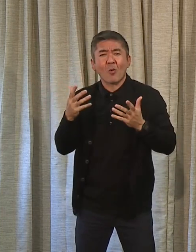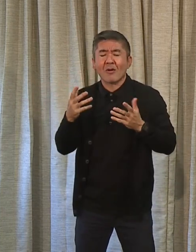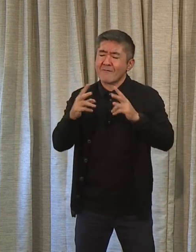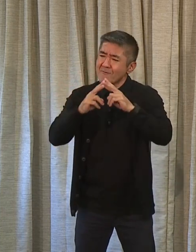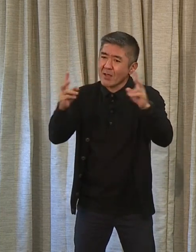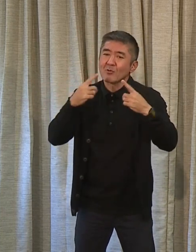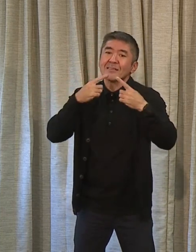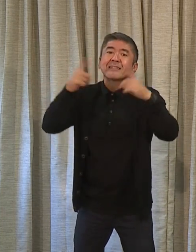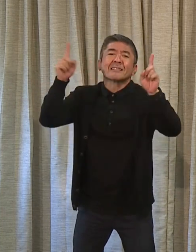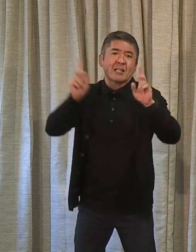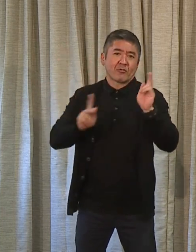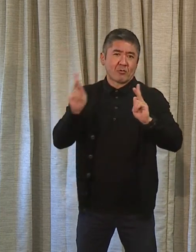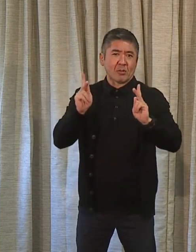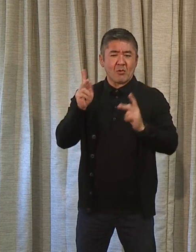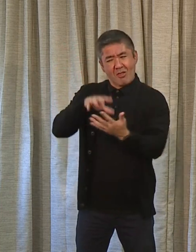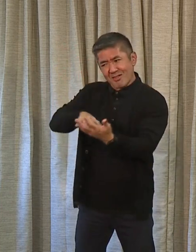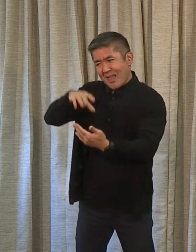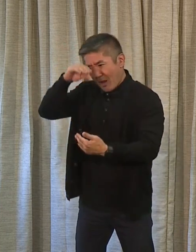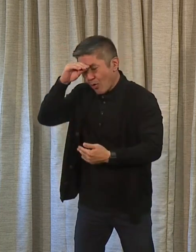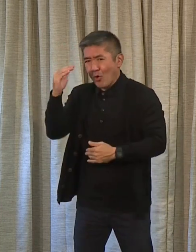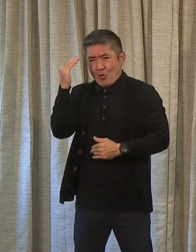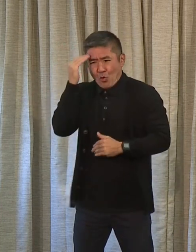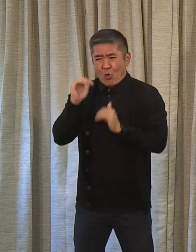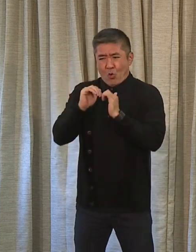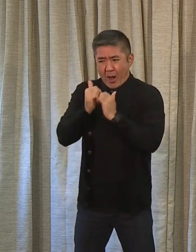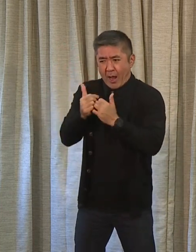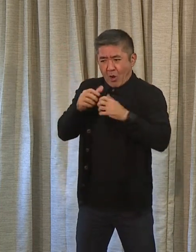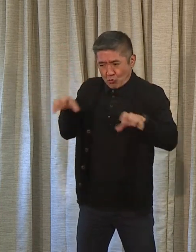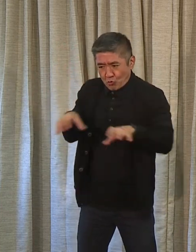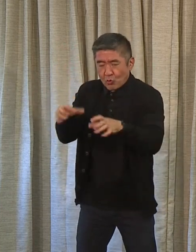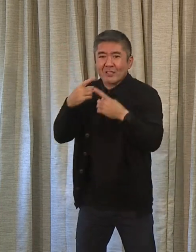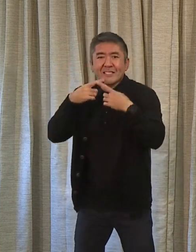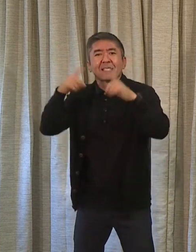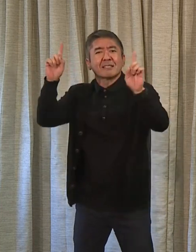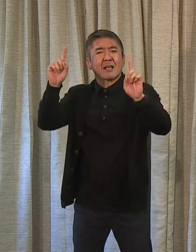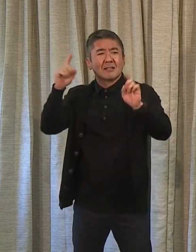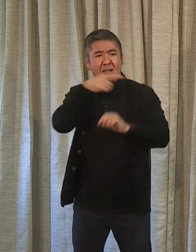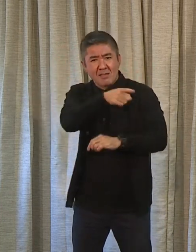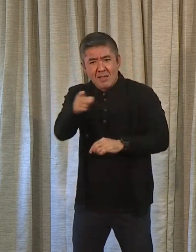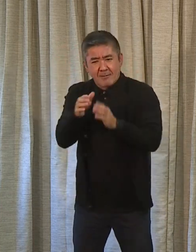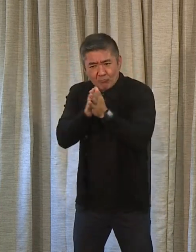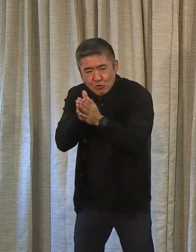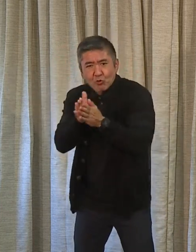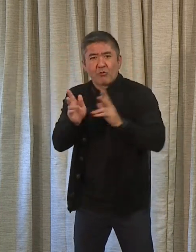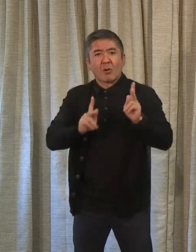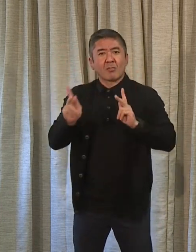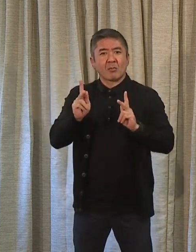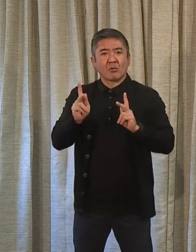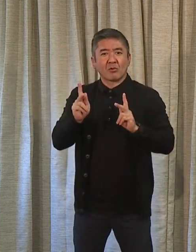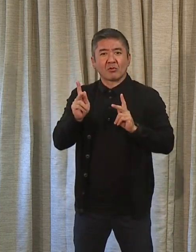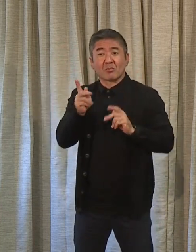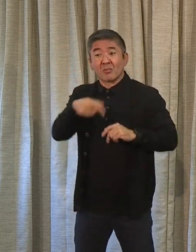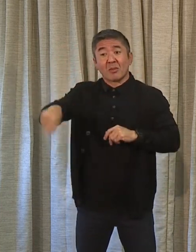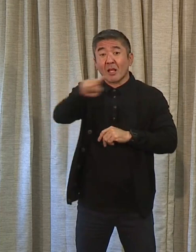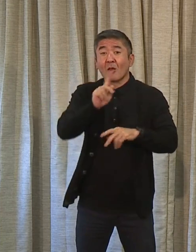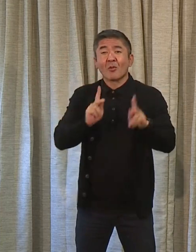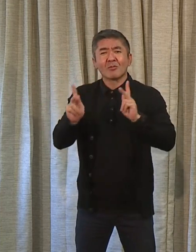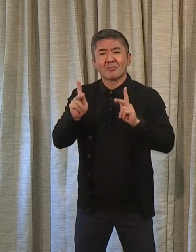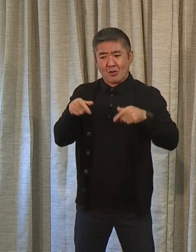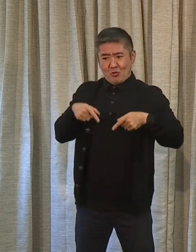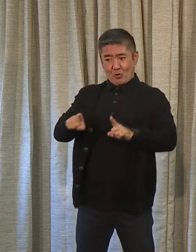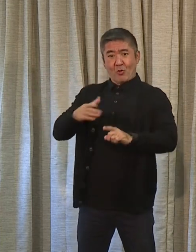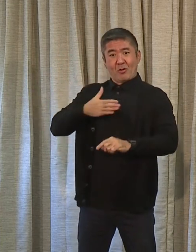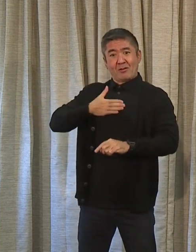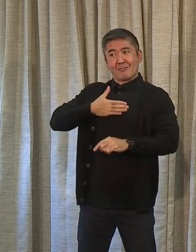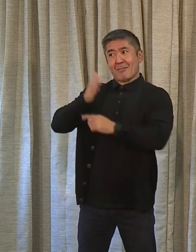successful people. They've learned how to create success and they know how to drive execution. And they are the kinds of people that I described in the campaign that